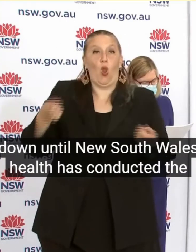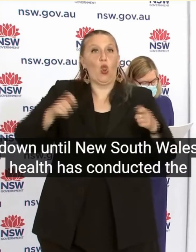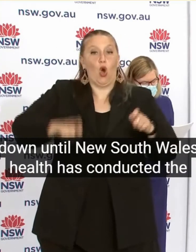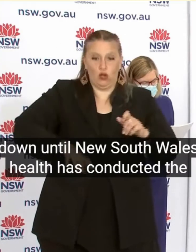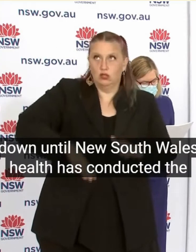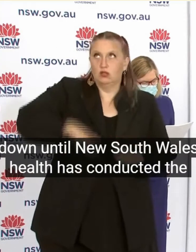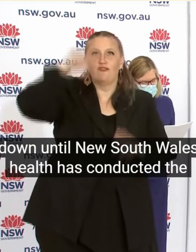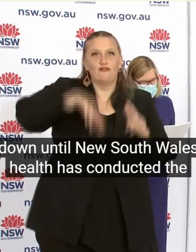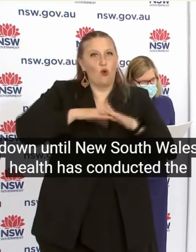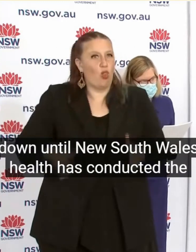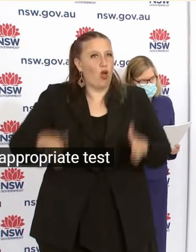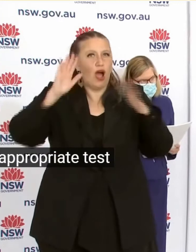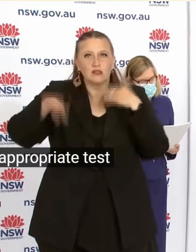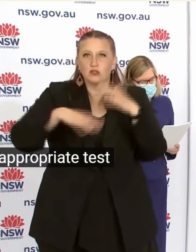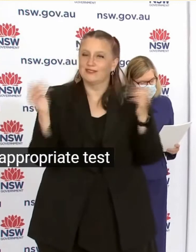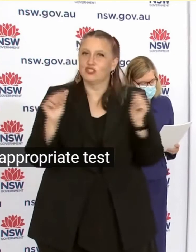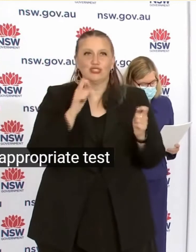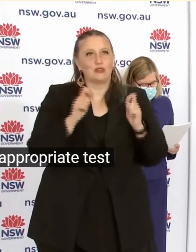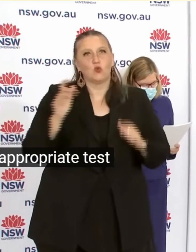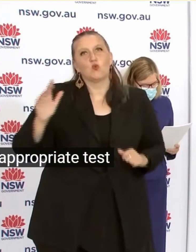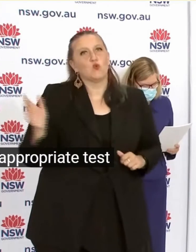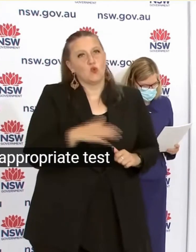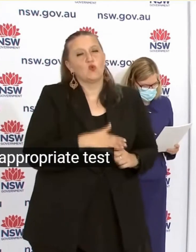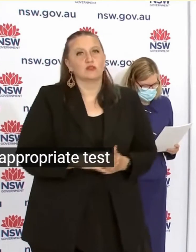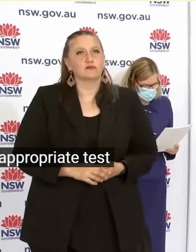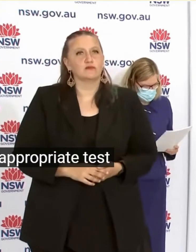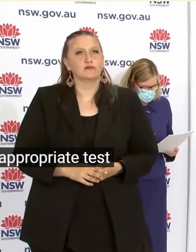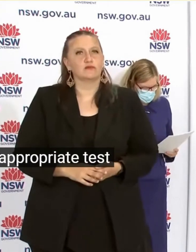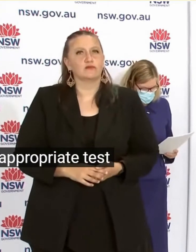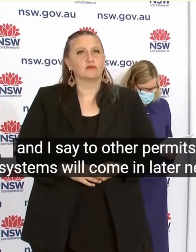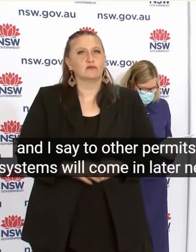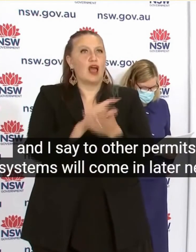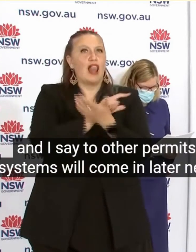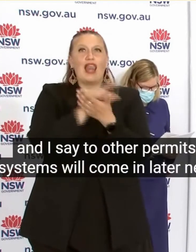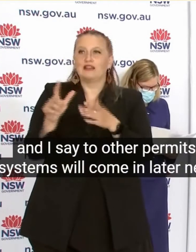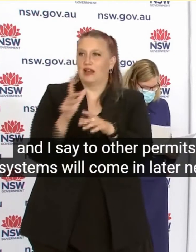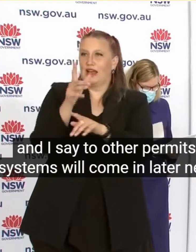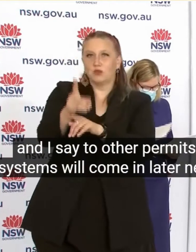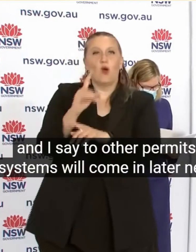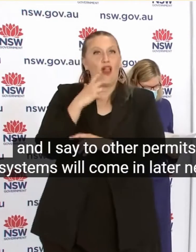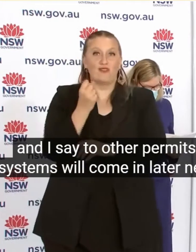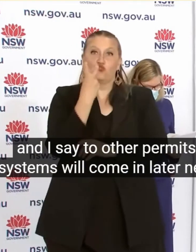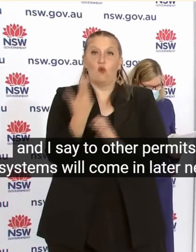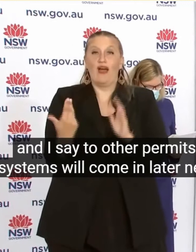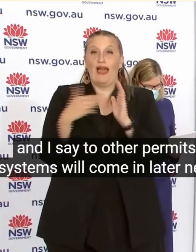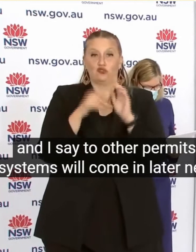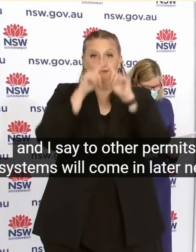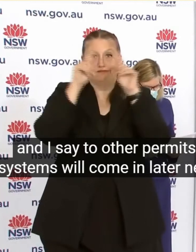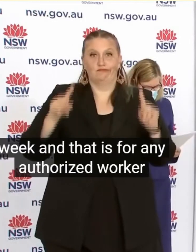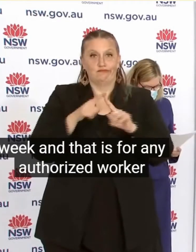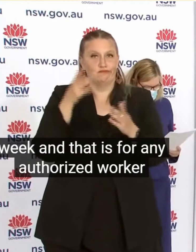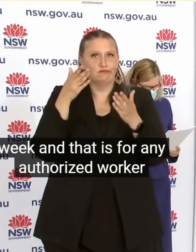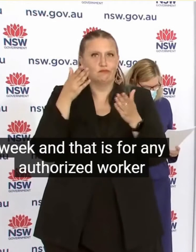tests And I say two other permit systems Will come in later Next week And that is for any